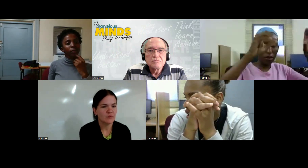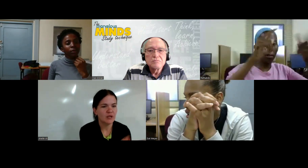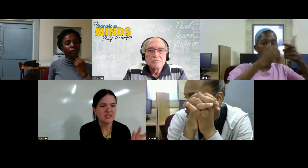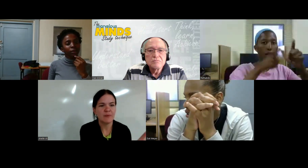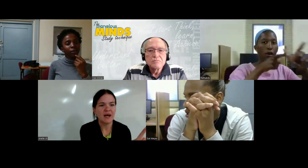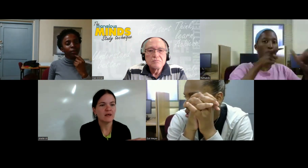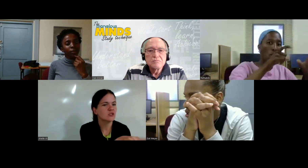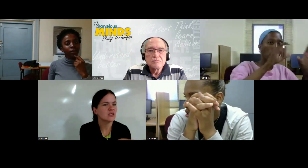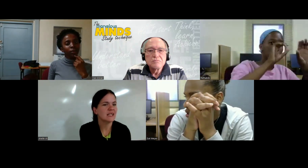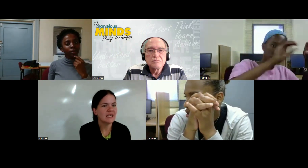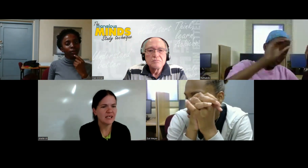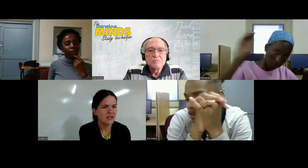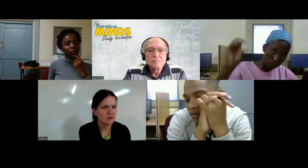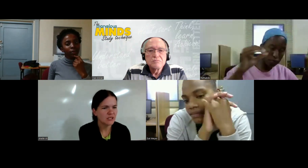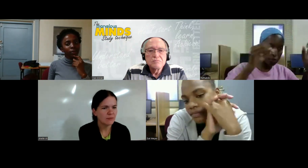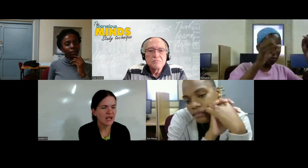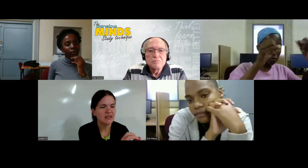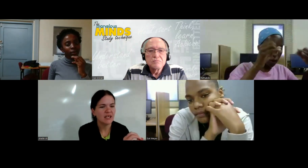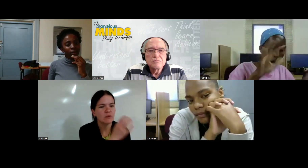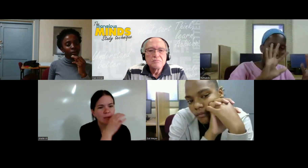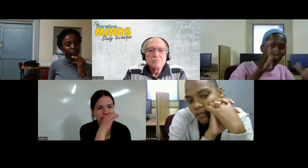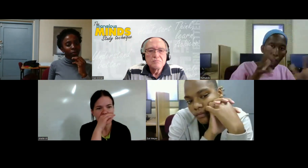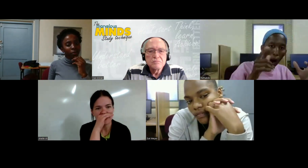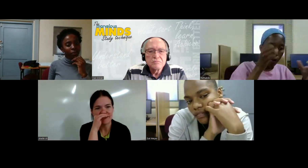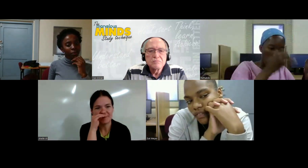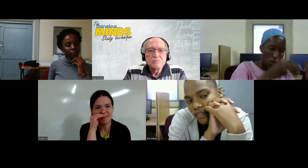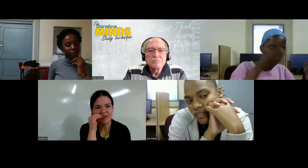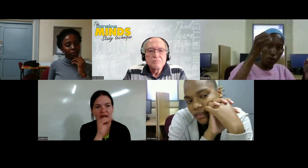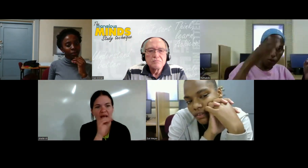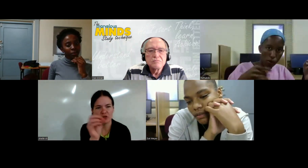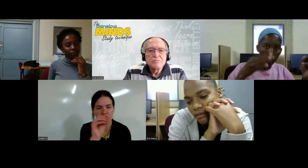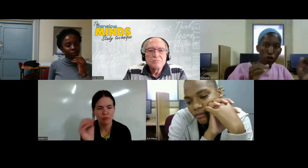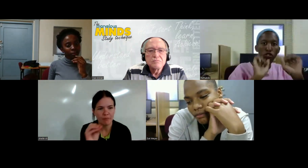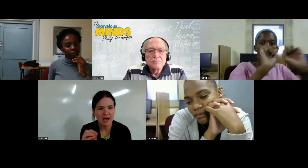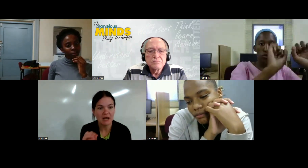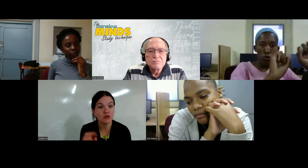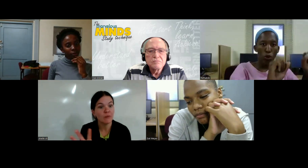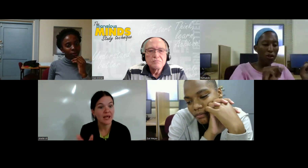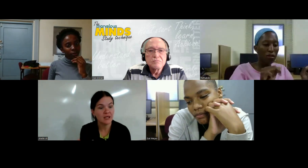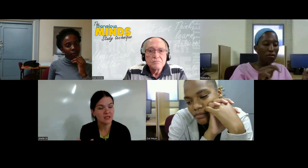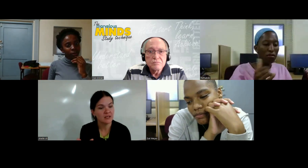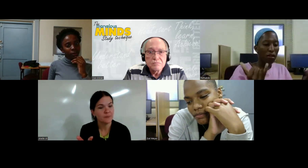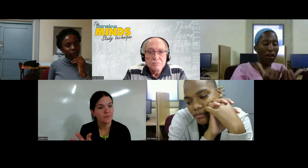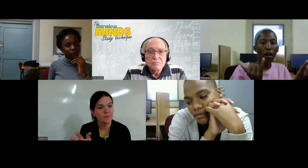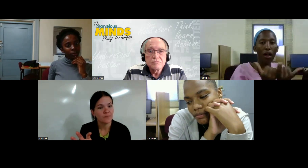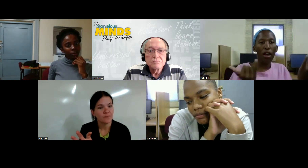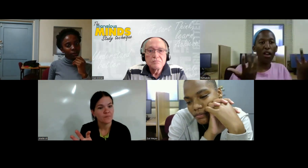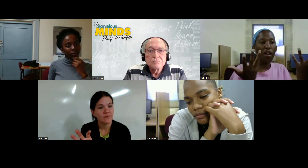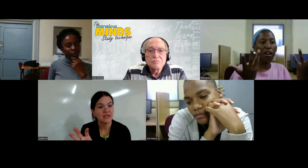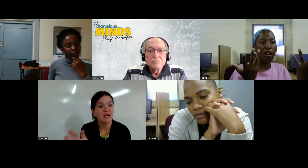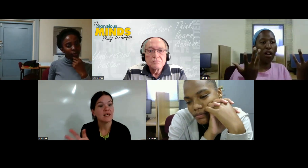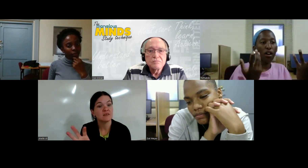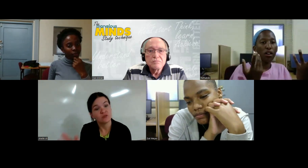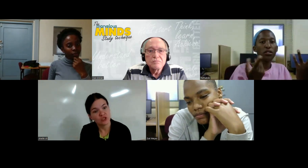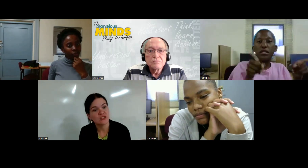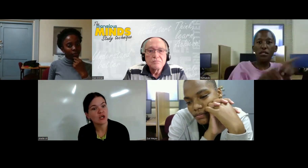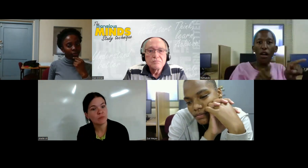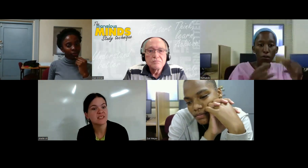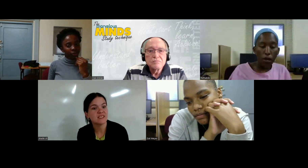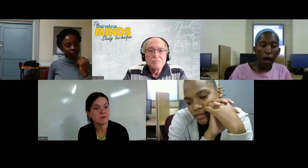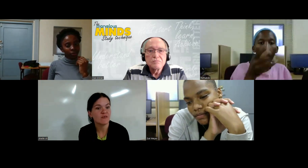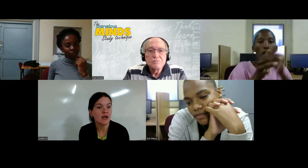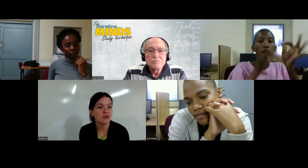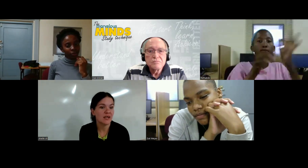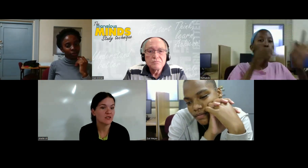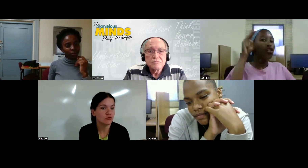the it was about screening or something and then it was um we had to how to make i she